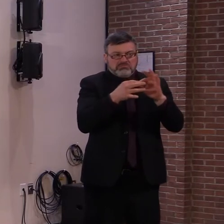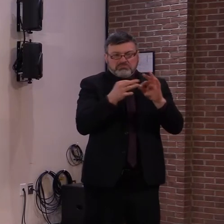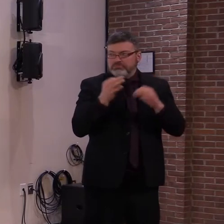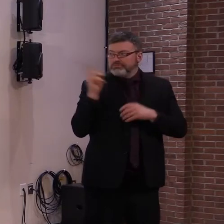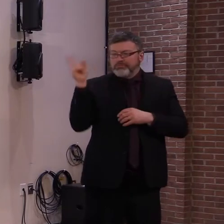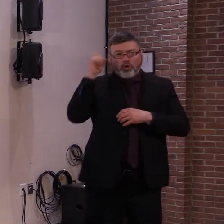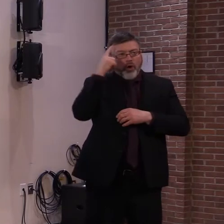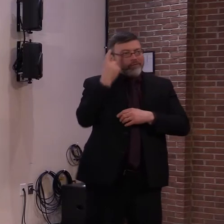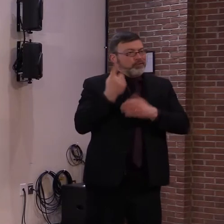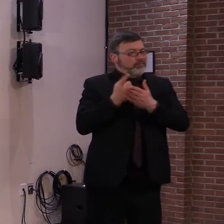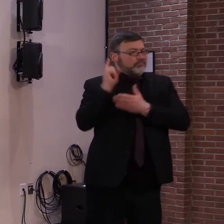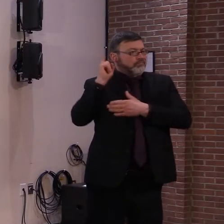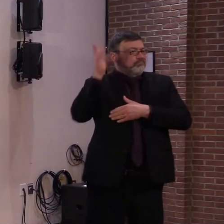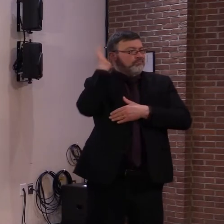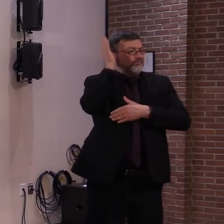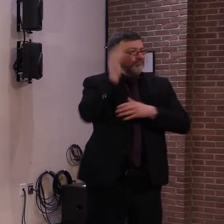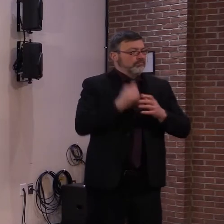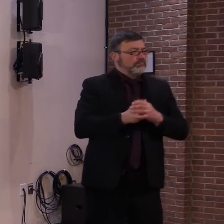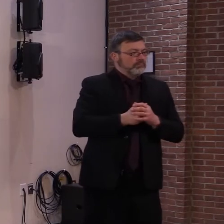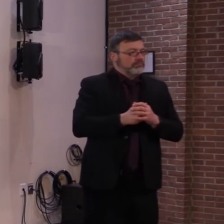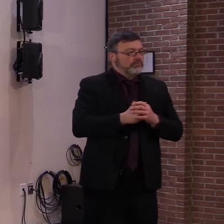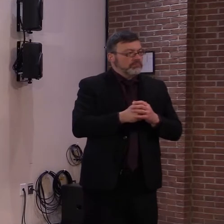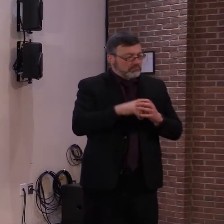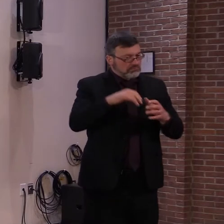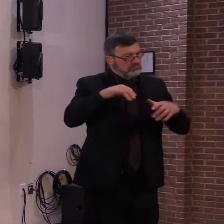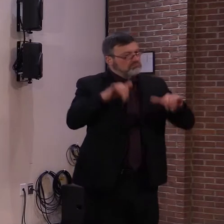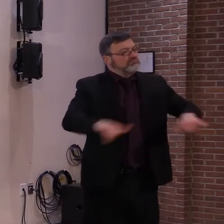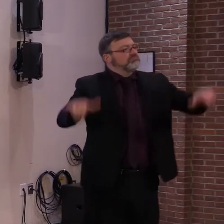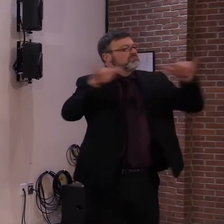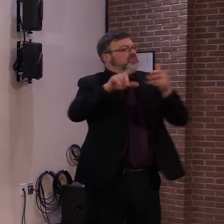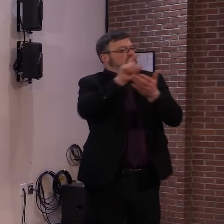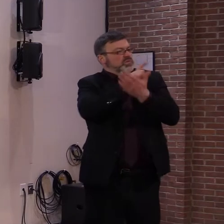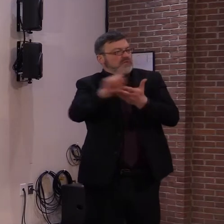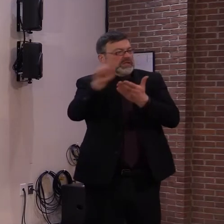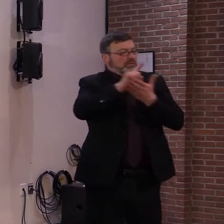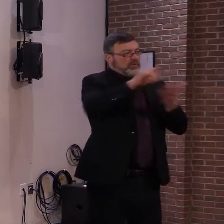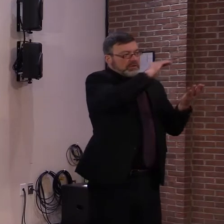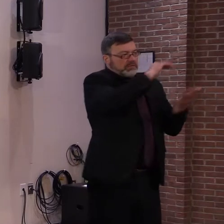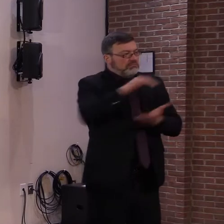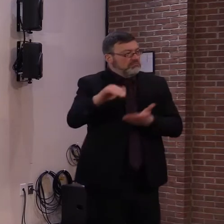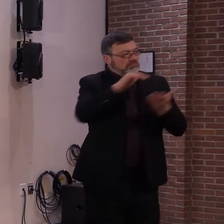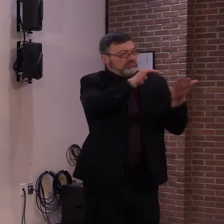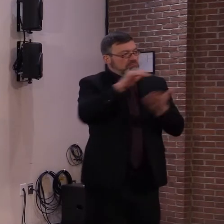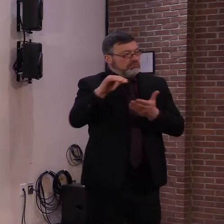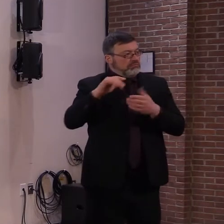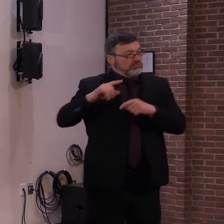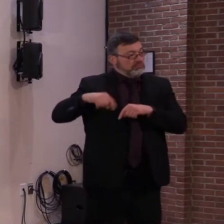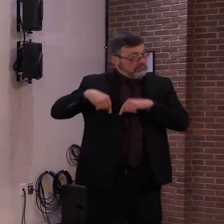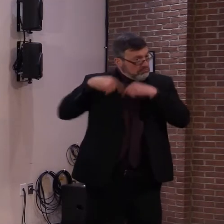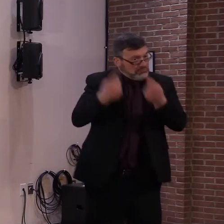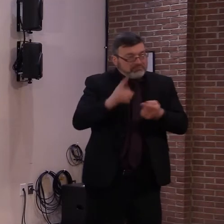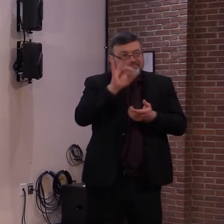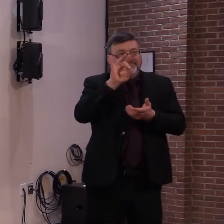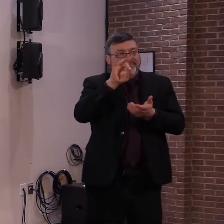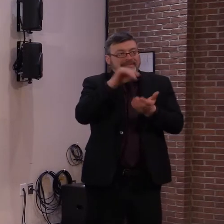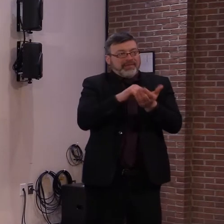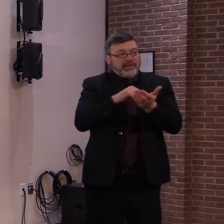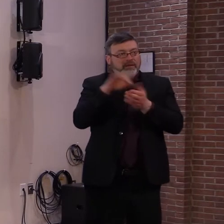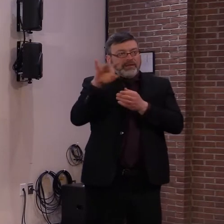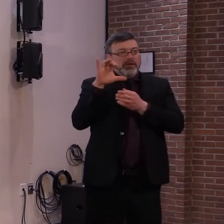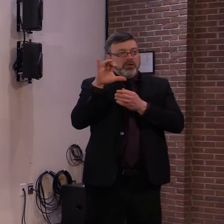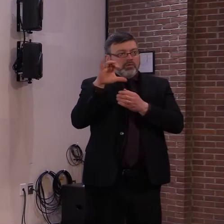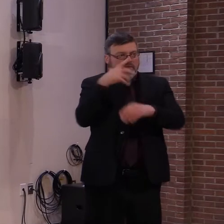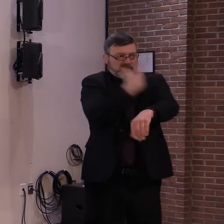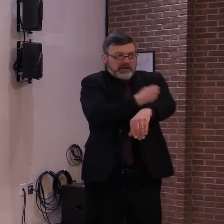supply is steady, which is currently about 8,800 doses each week, we will have vulnerable